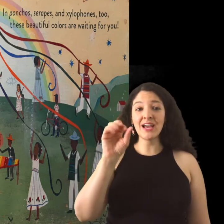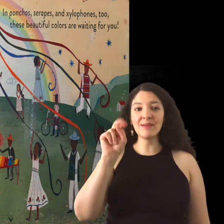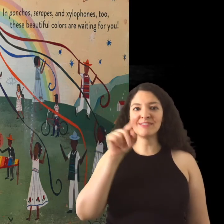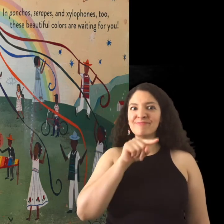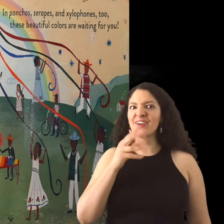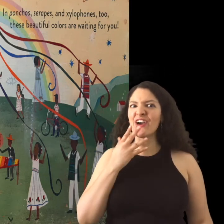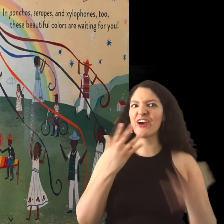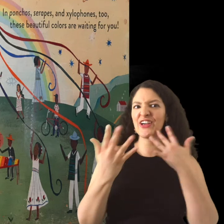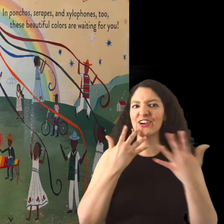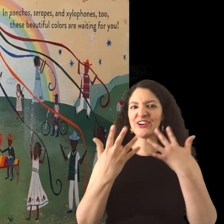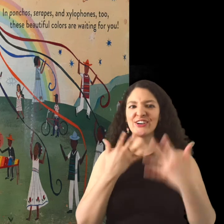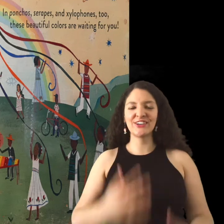one.